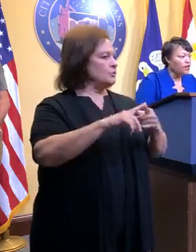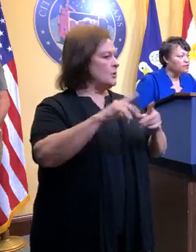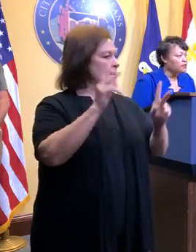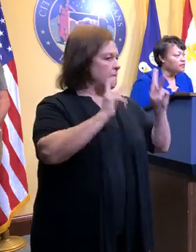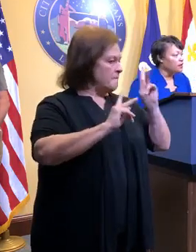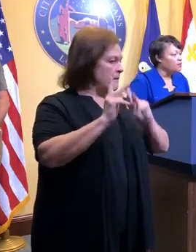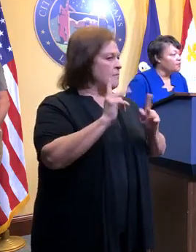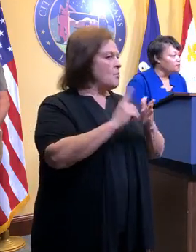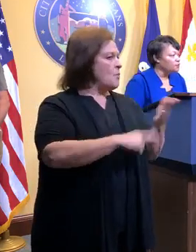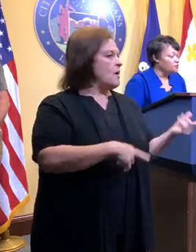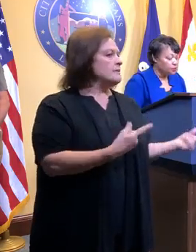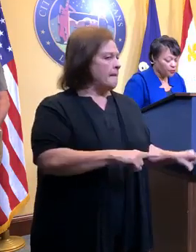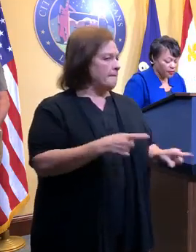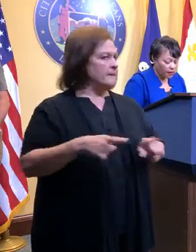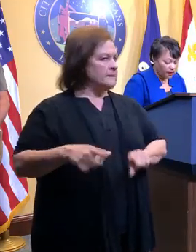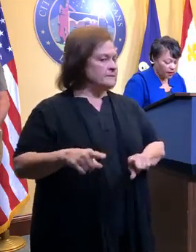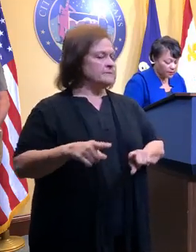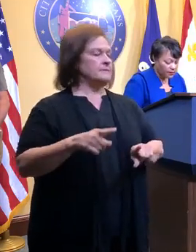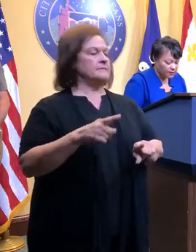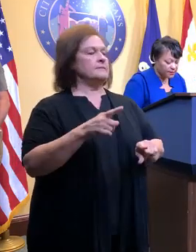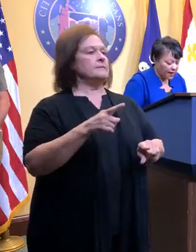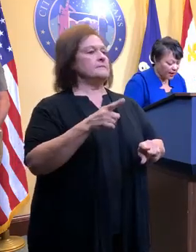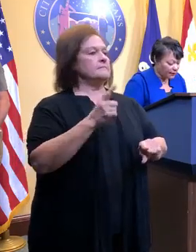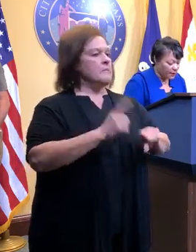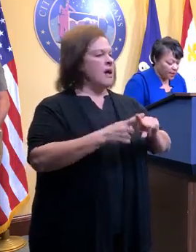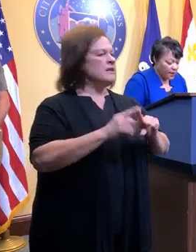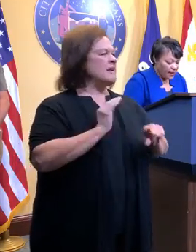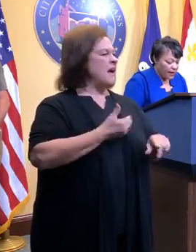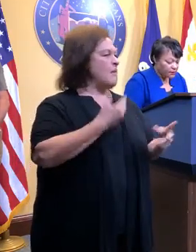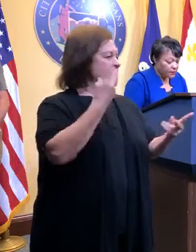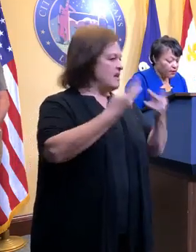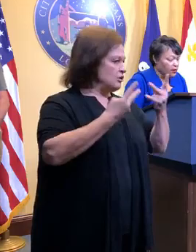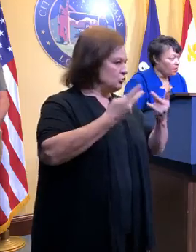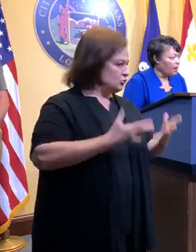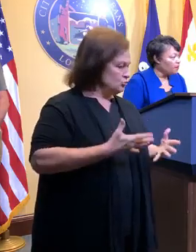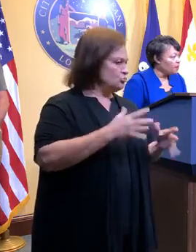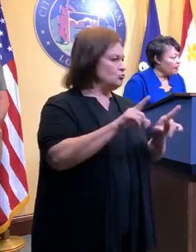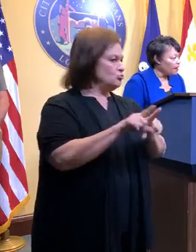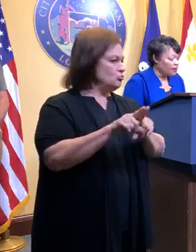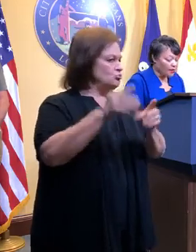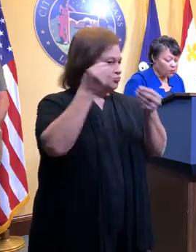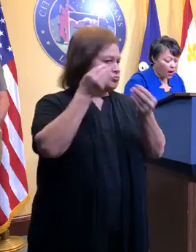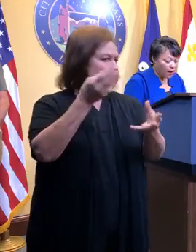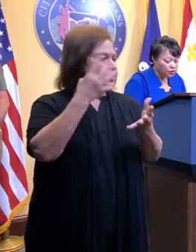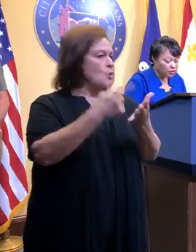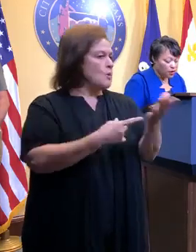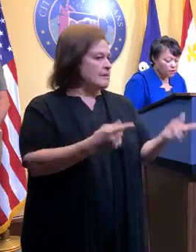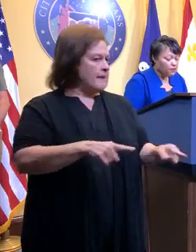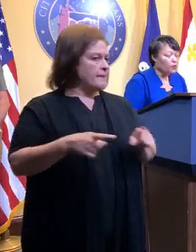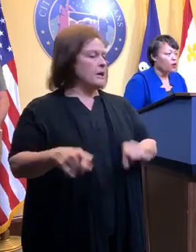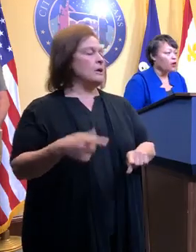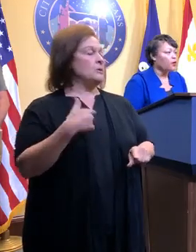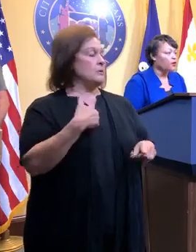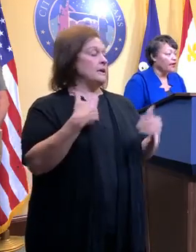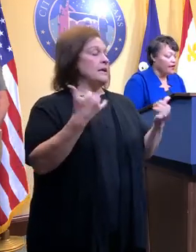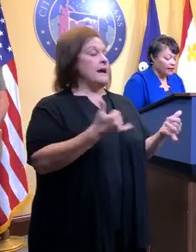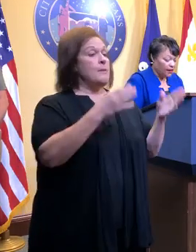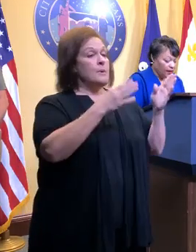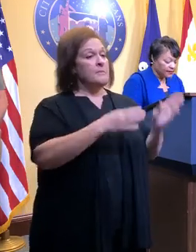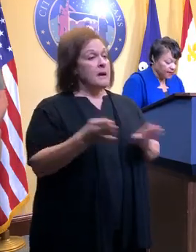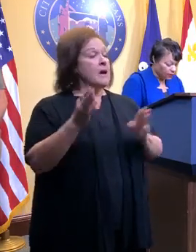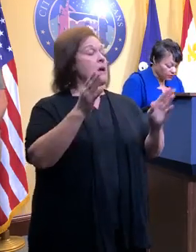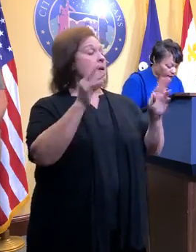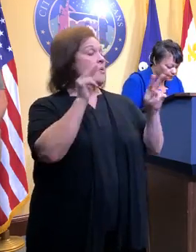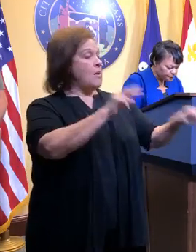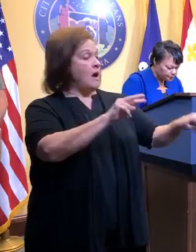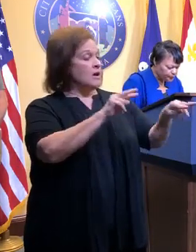our residents and our visitors during this time as we prepare and watch for Hurricane